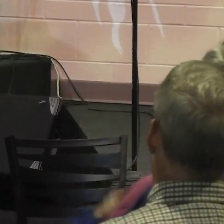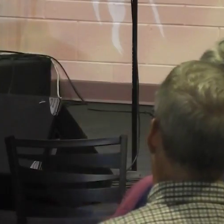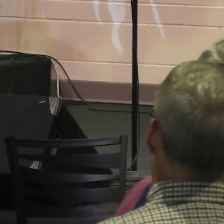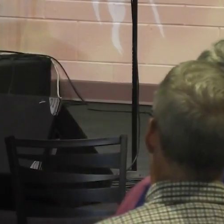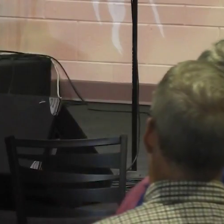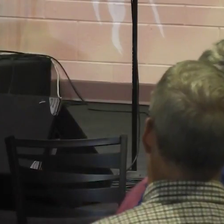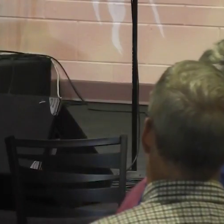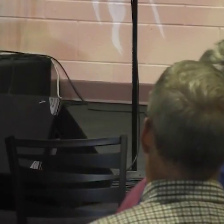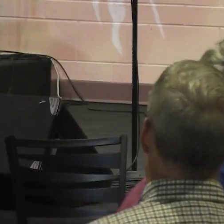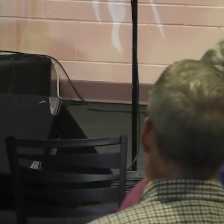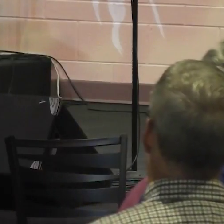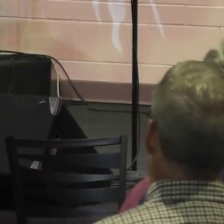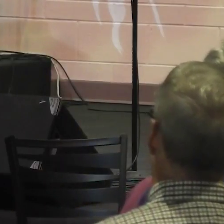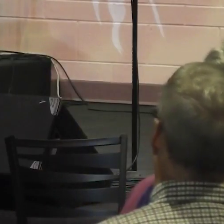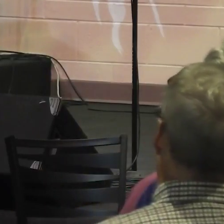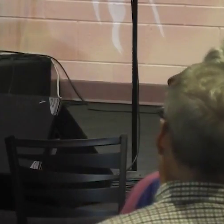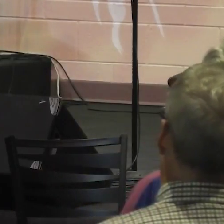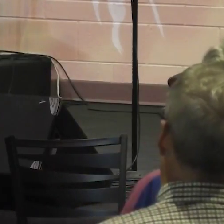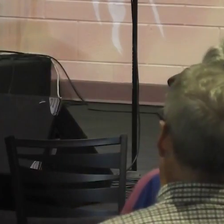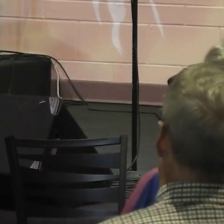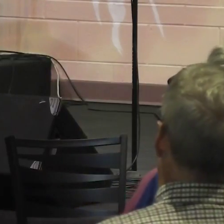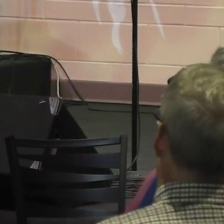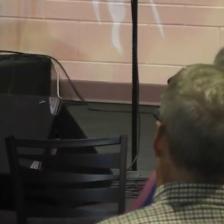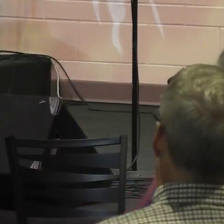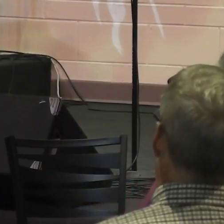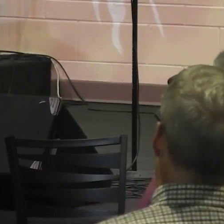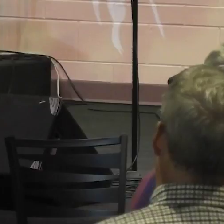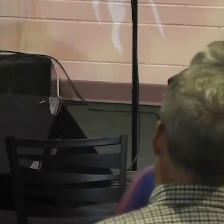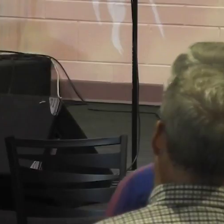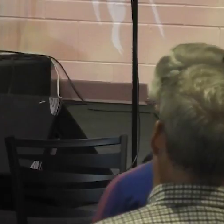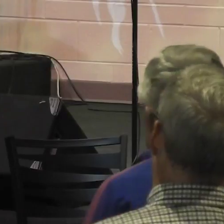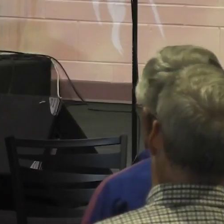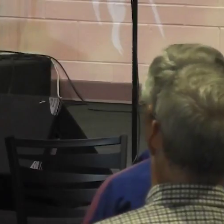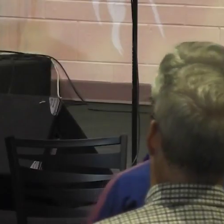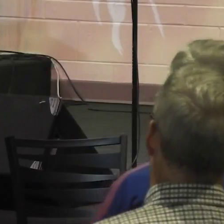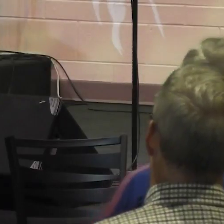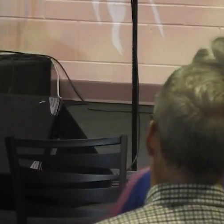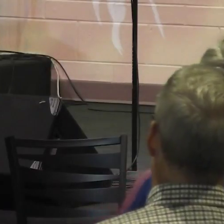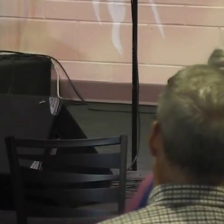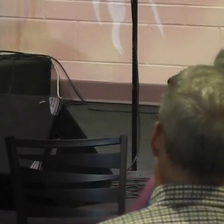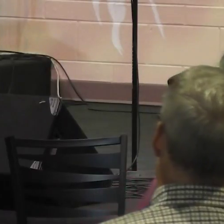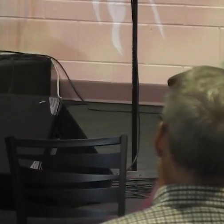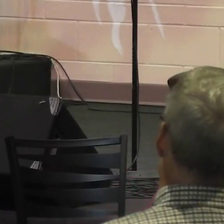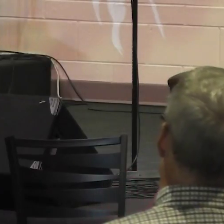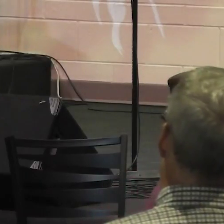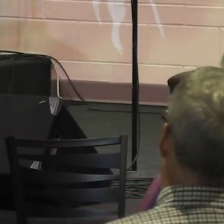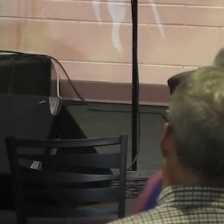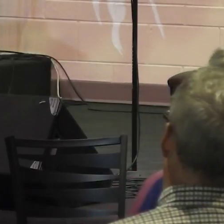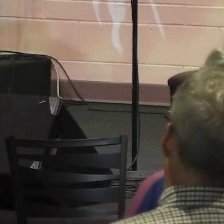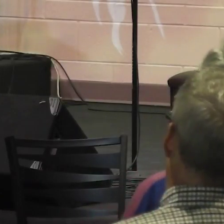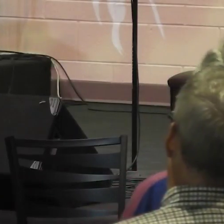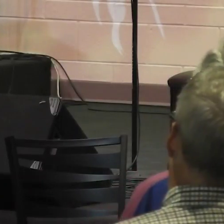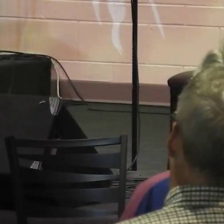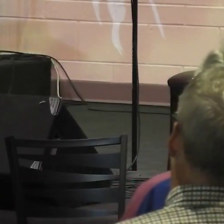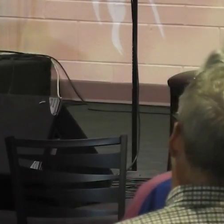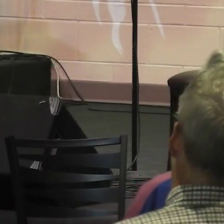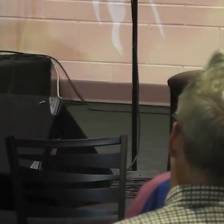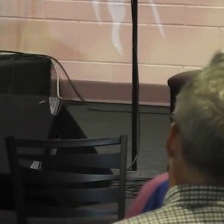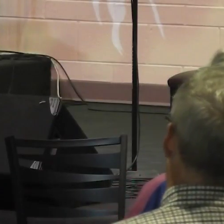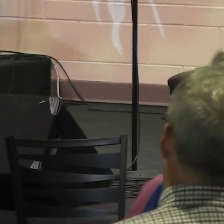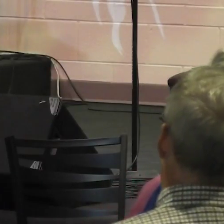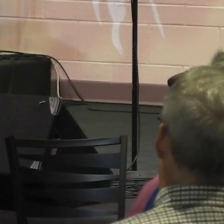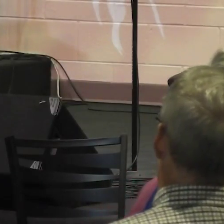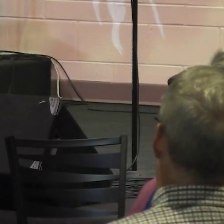Jesus is mine. Okay? And then, when you say, this is what you do.